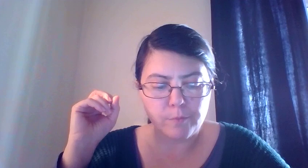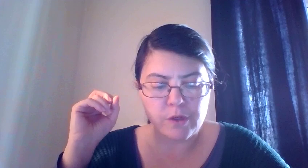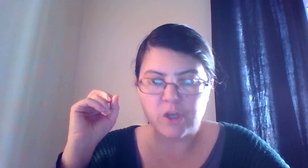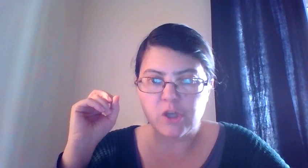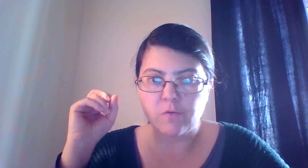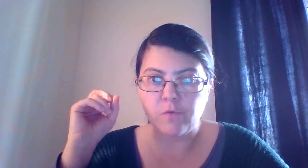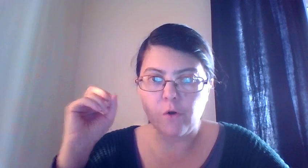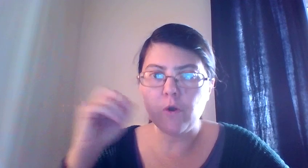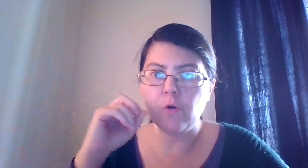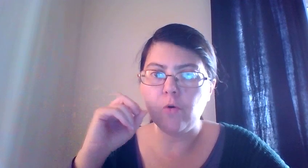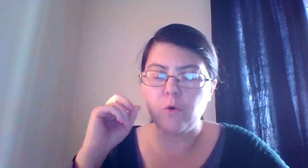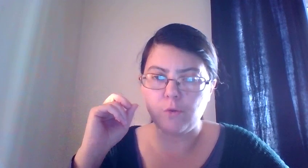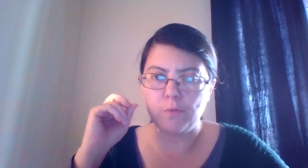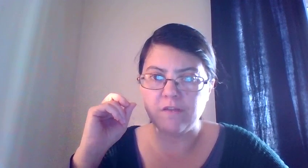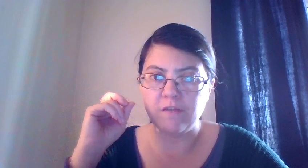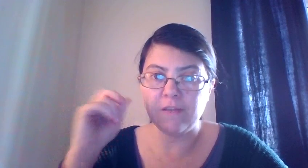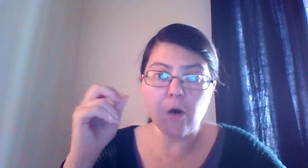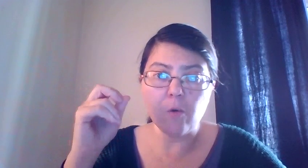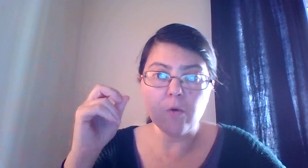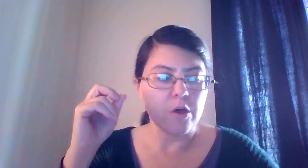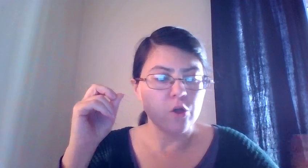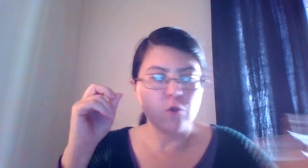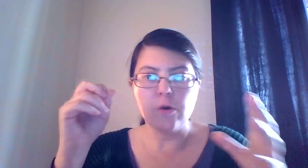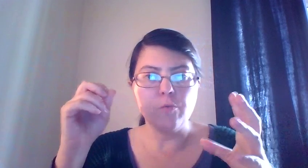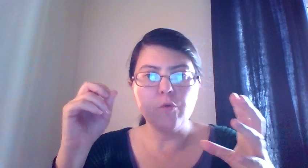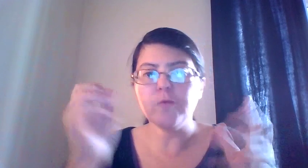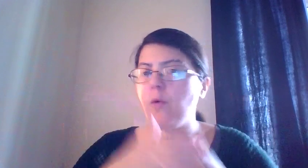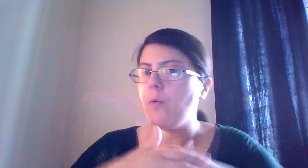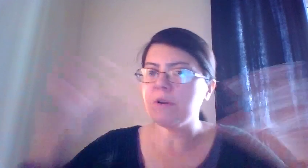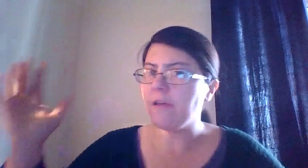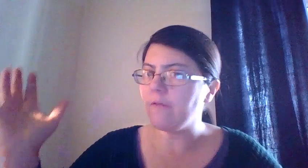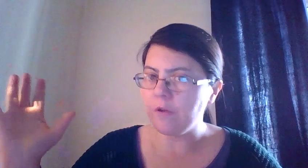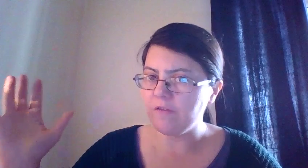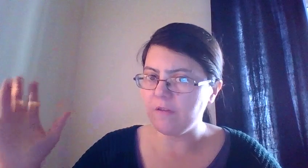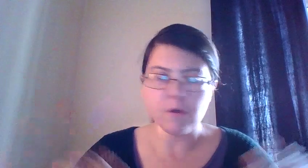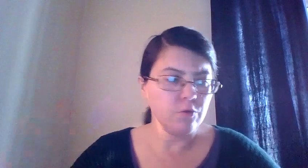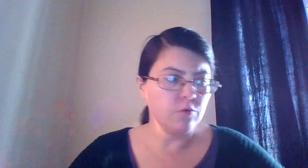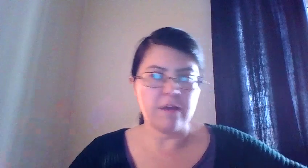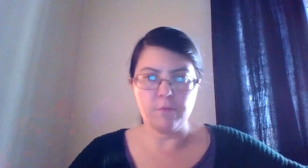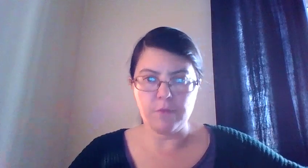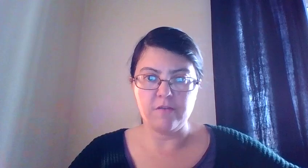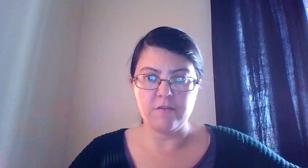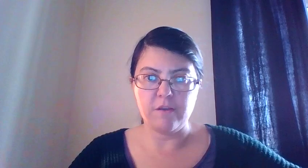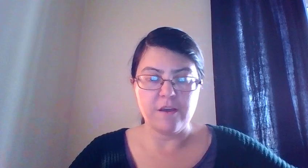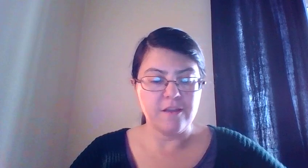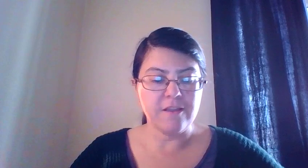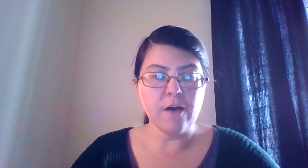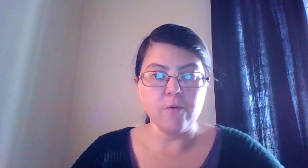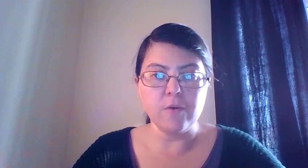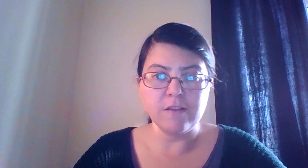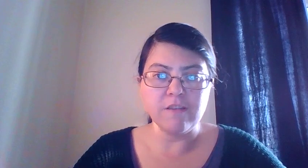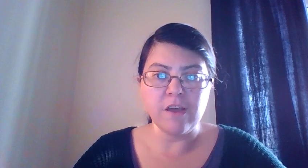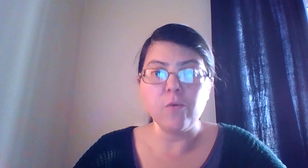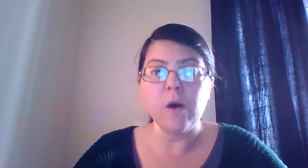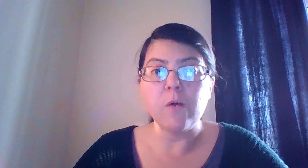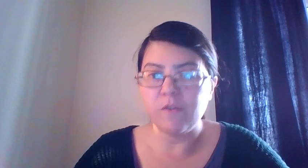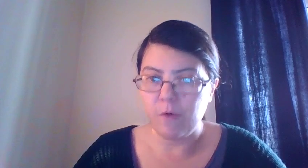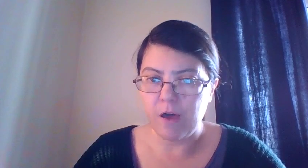from your workplace. Now, you were moved for whatever reason to another place. And now, it's like two hours away,